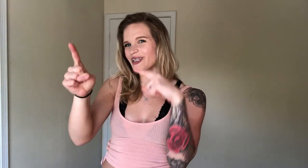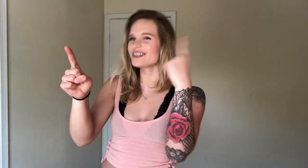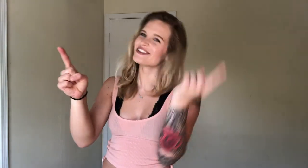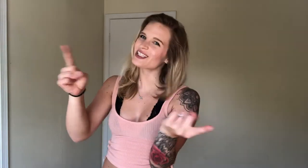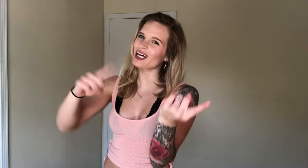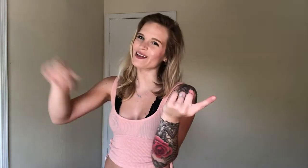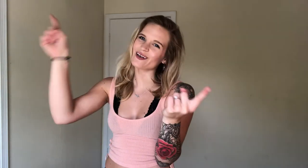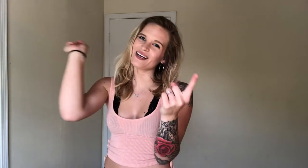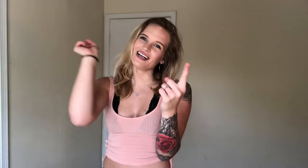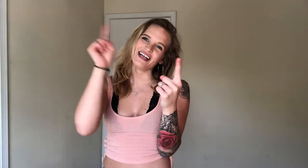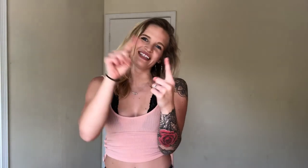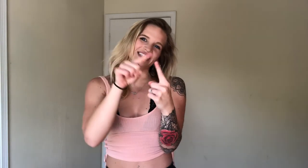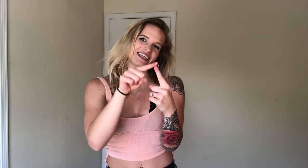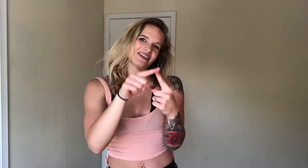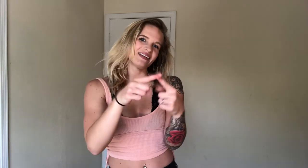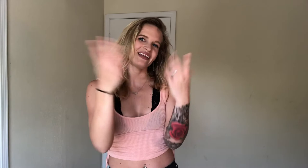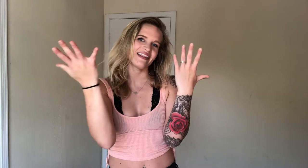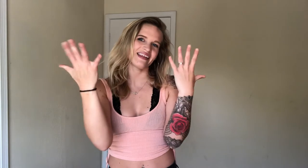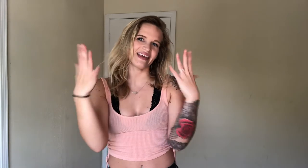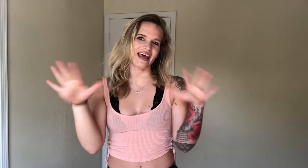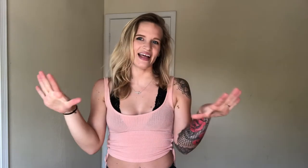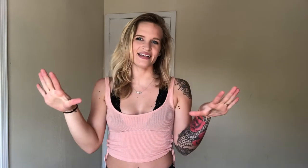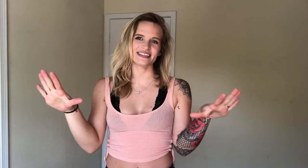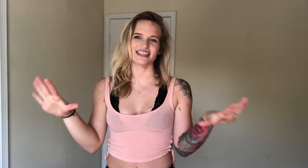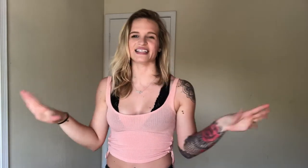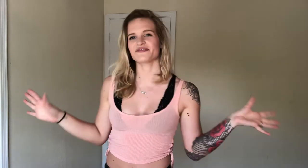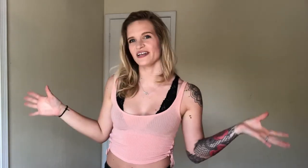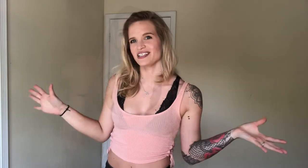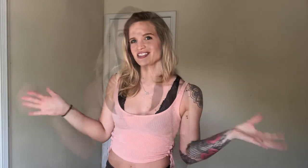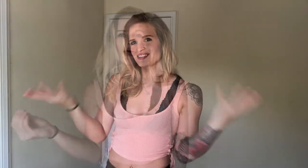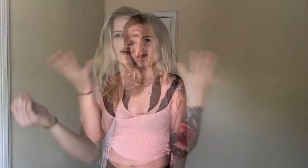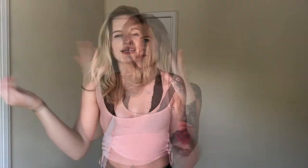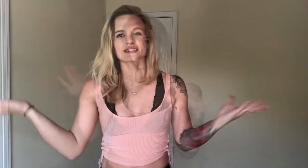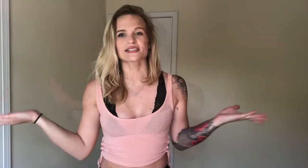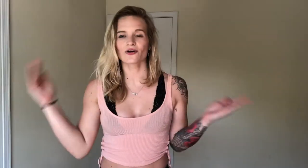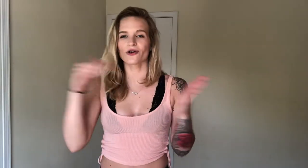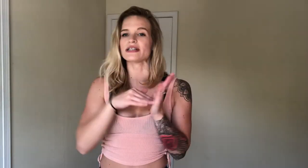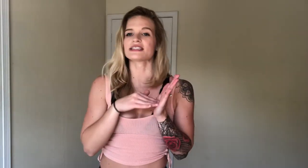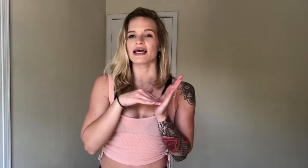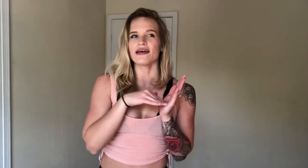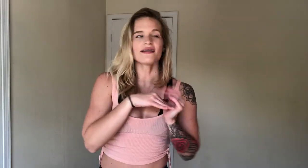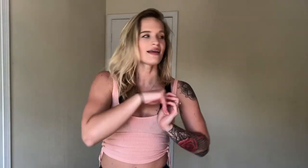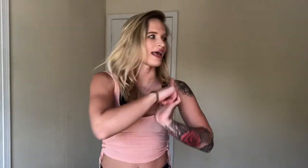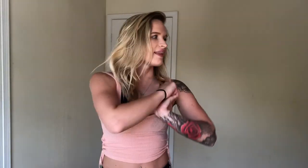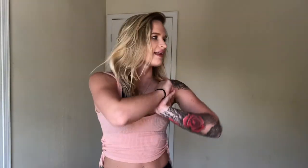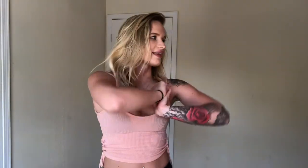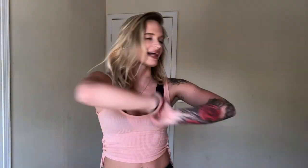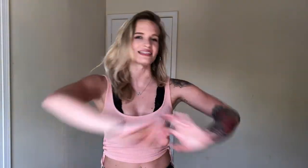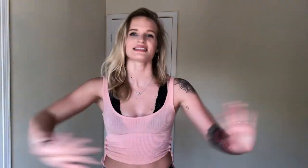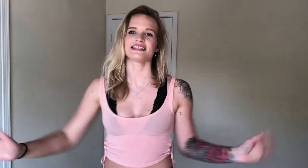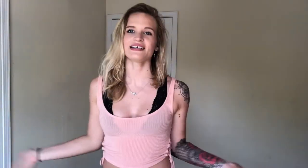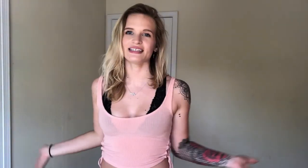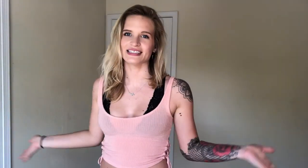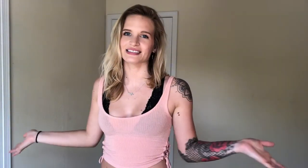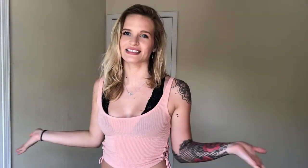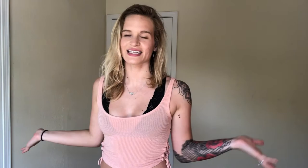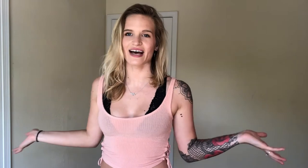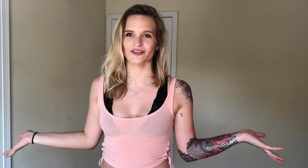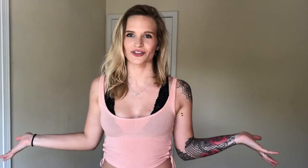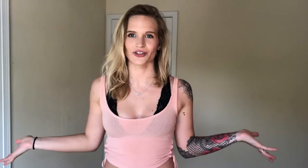finger to the other. Till. The end. And that's finished. And then it's the chorus again. And then lastly is the outro.